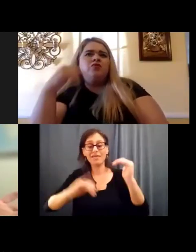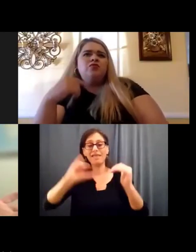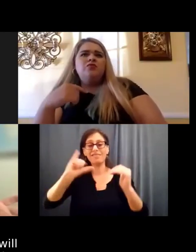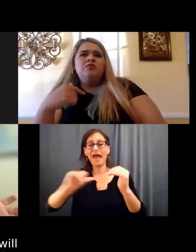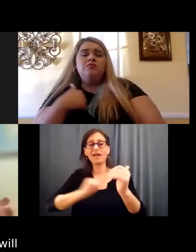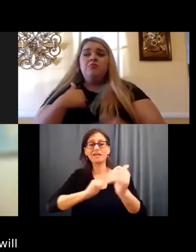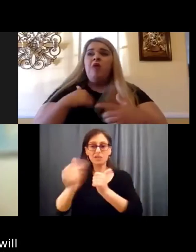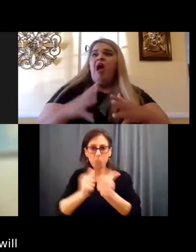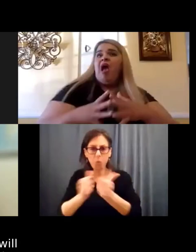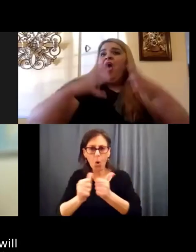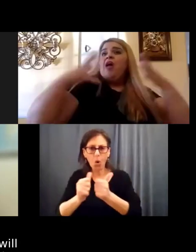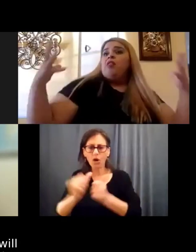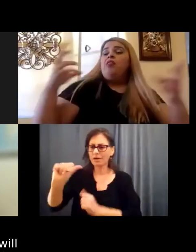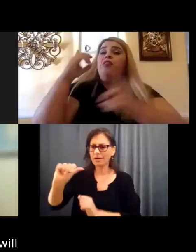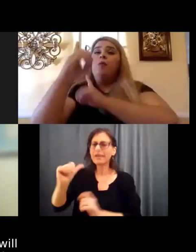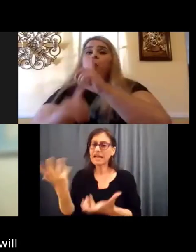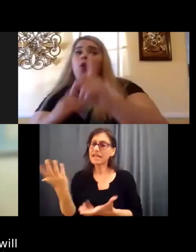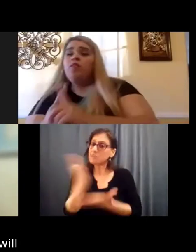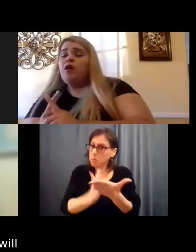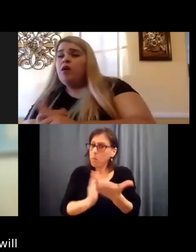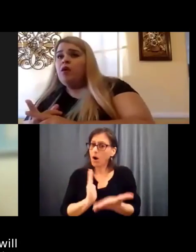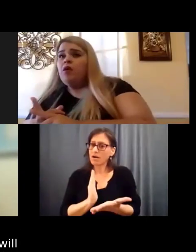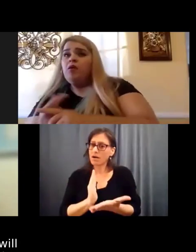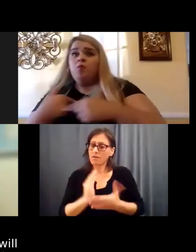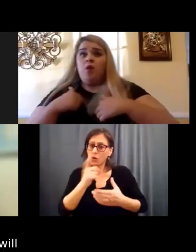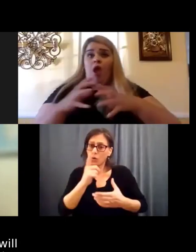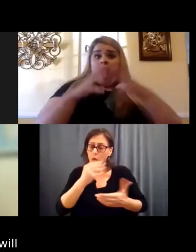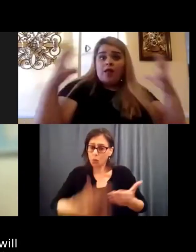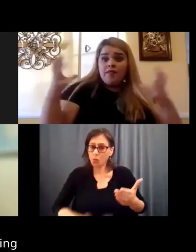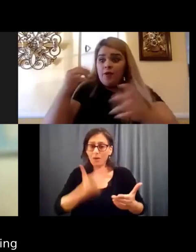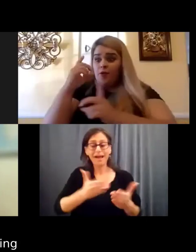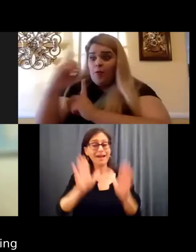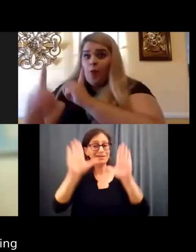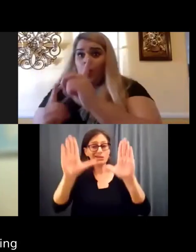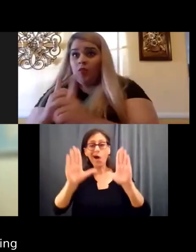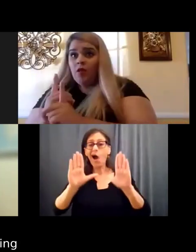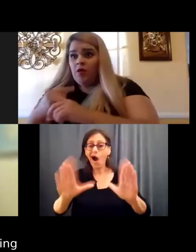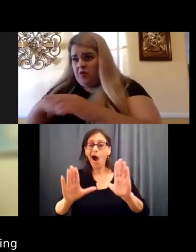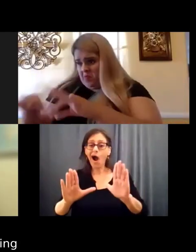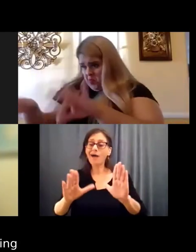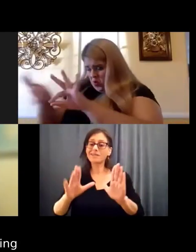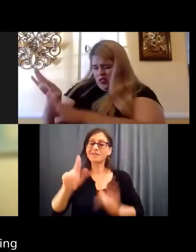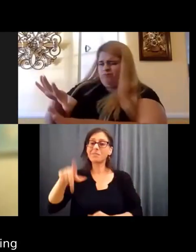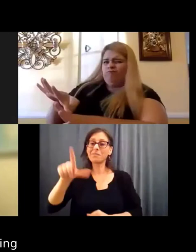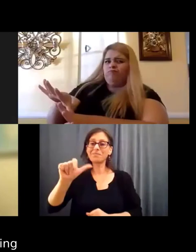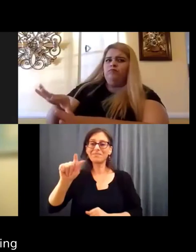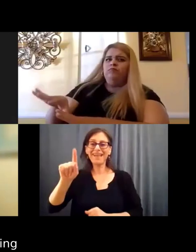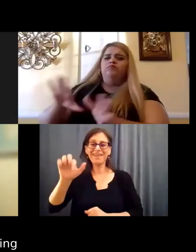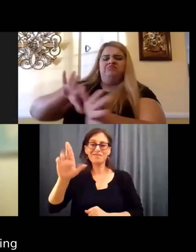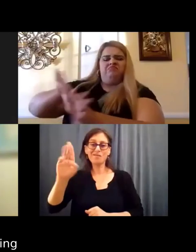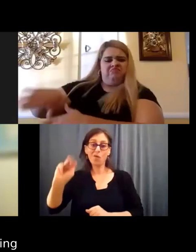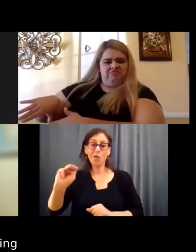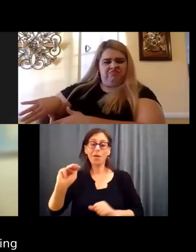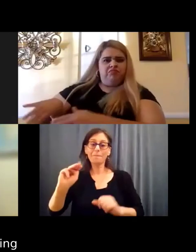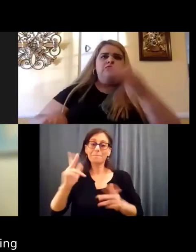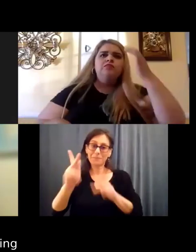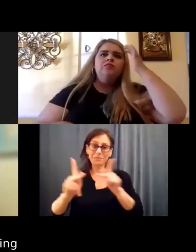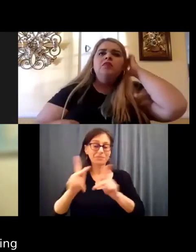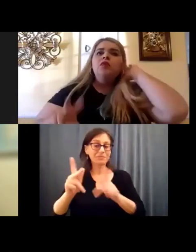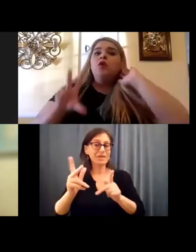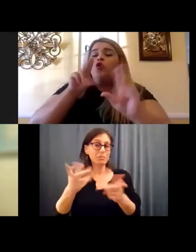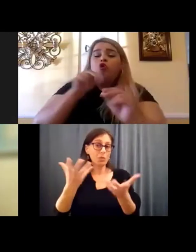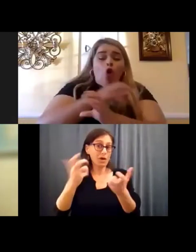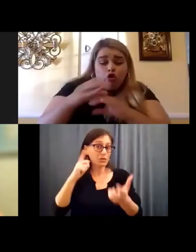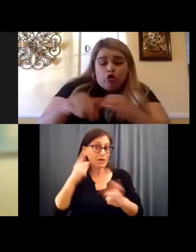all of this. And it's a part of who we are and it's going to be an awesome platform when we're done, but it's not everything of who we